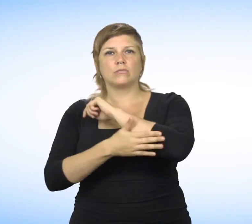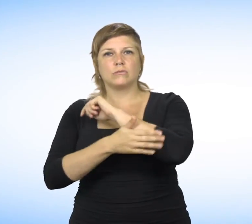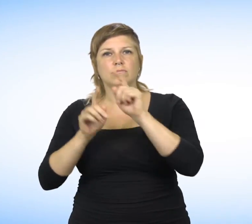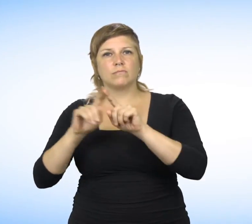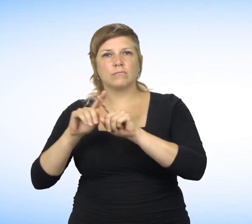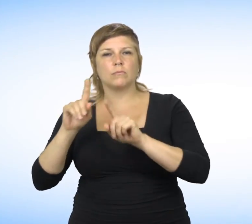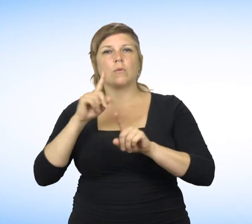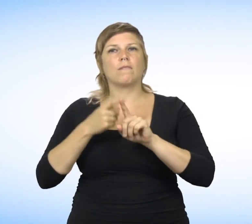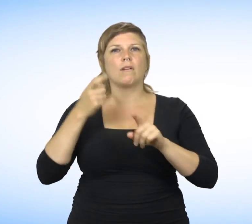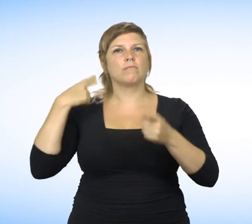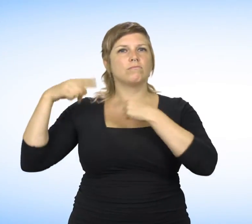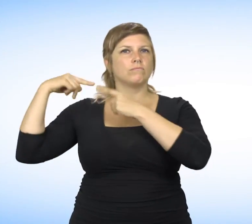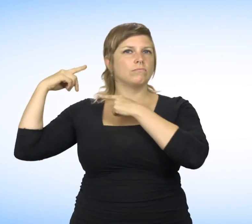Ethnic or national origin